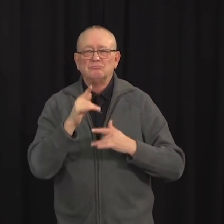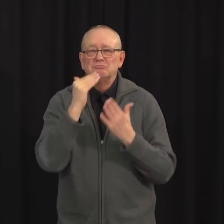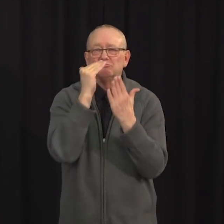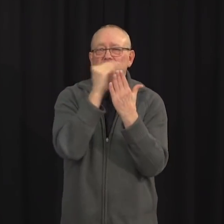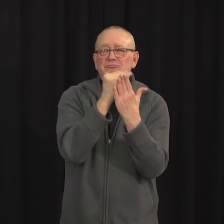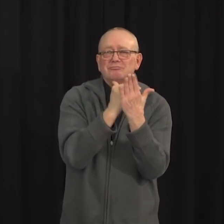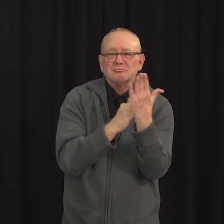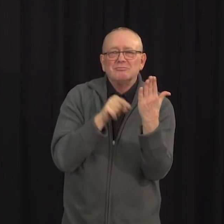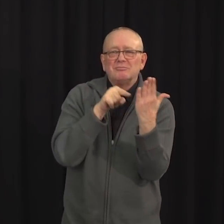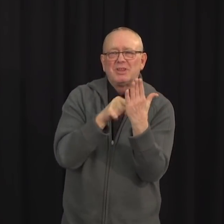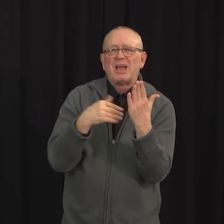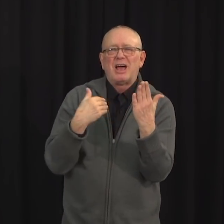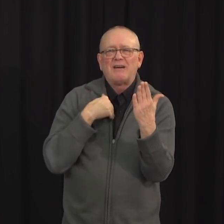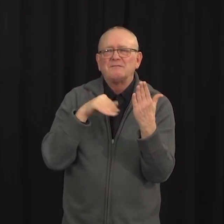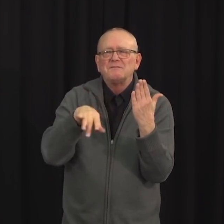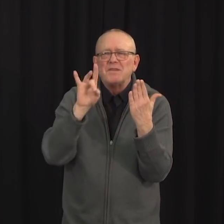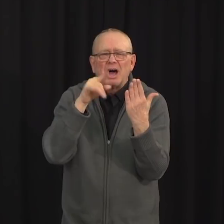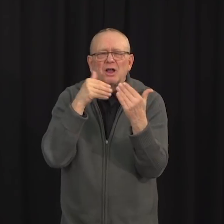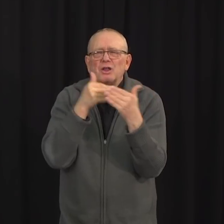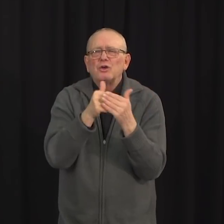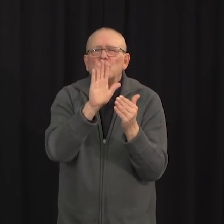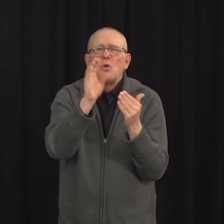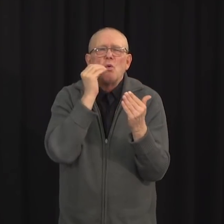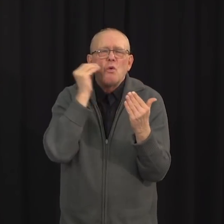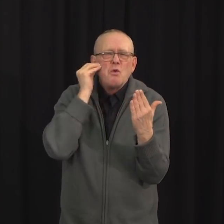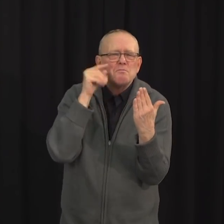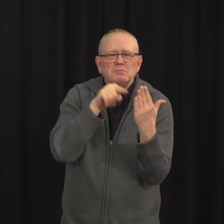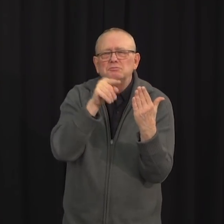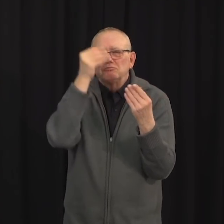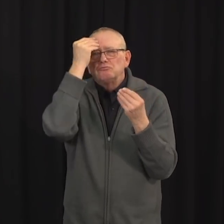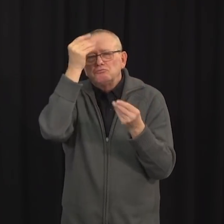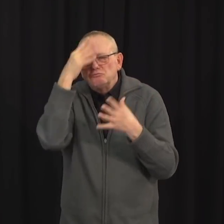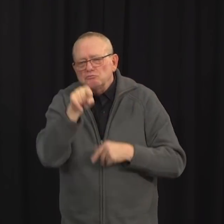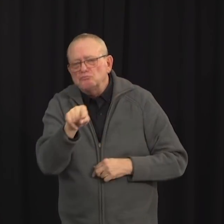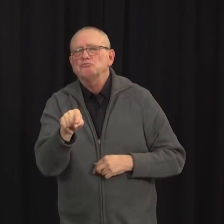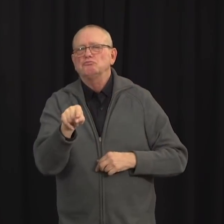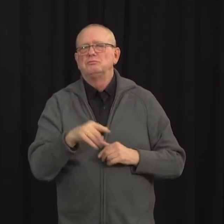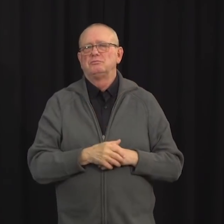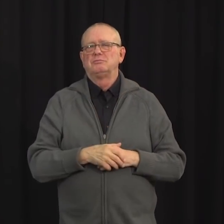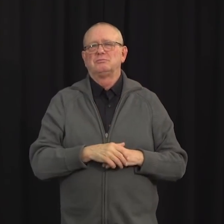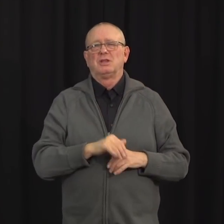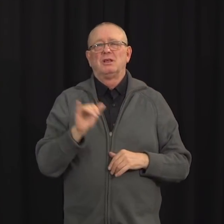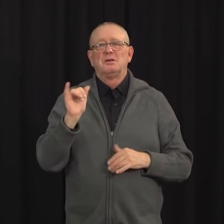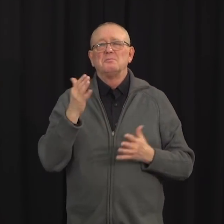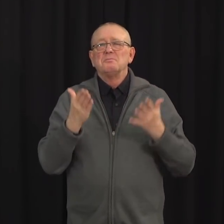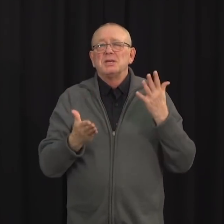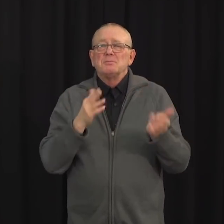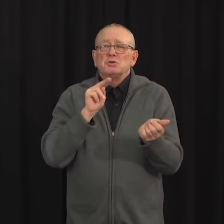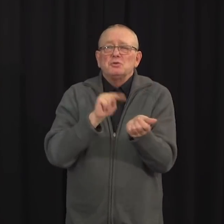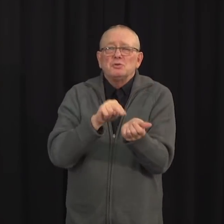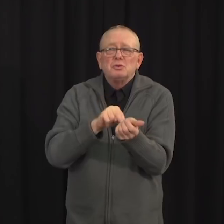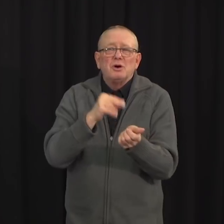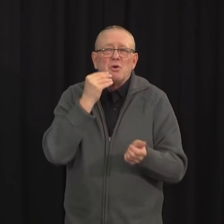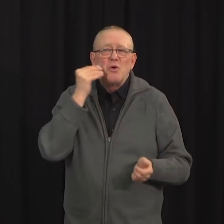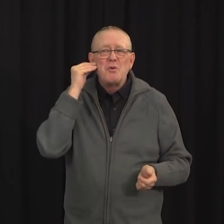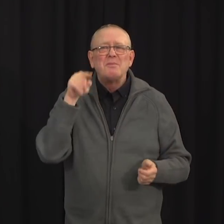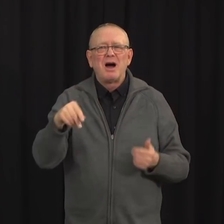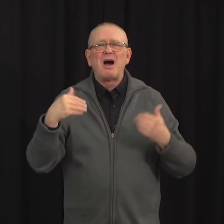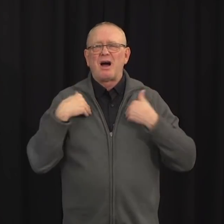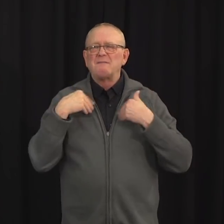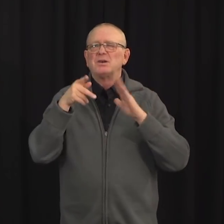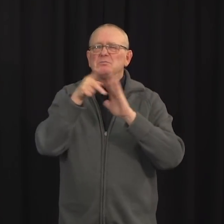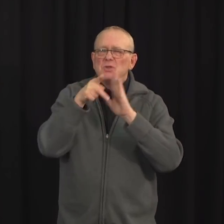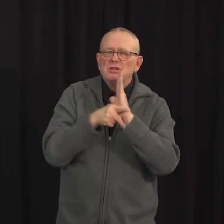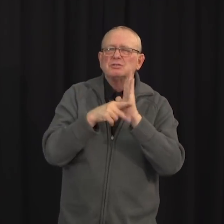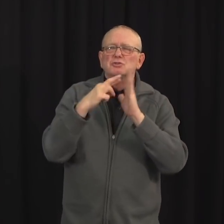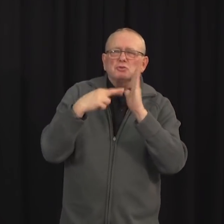Also remember that each facility may have a gift policy, so if you're thinking of sending larger items or perishables, please check with